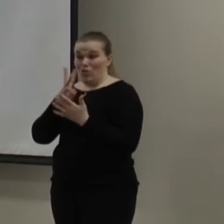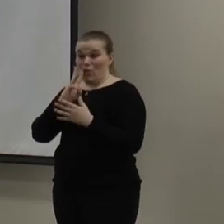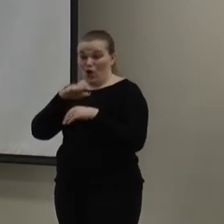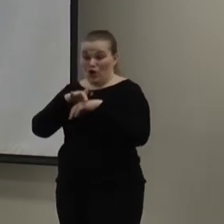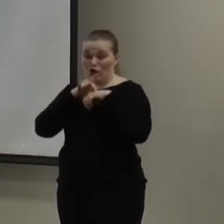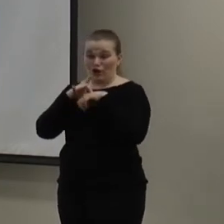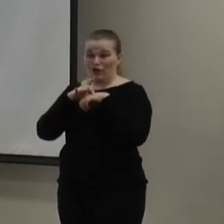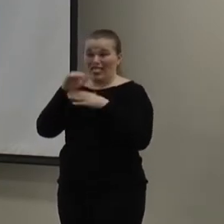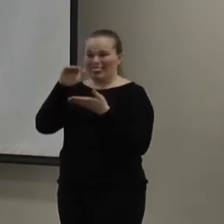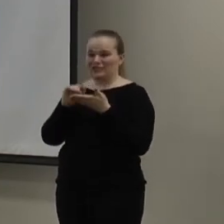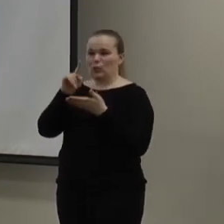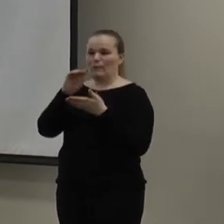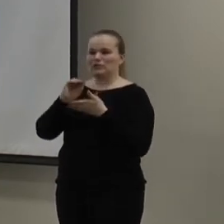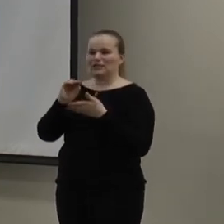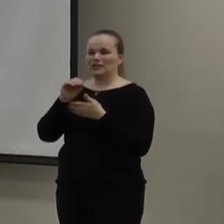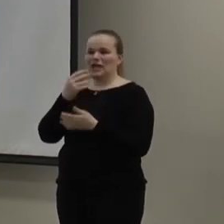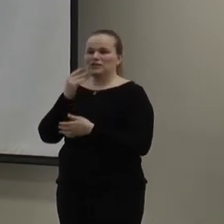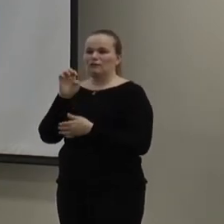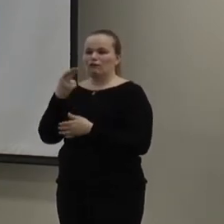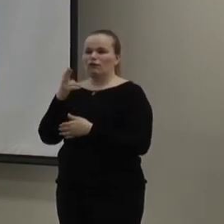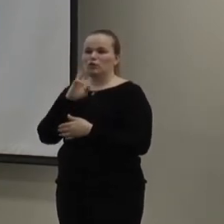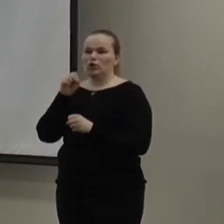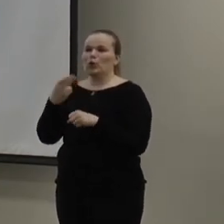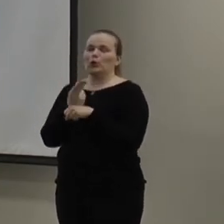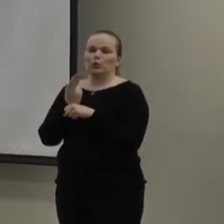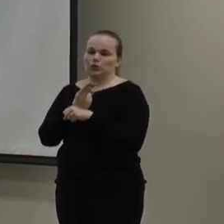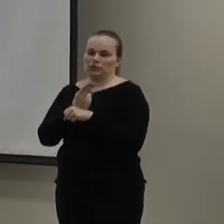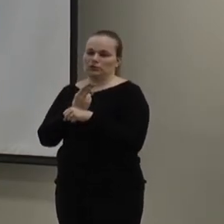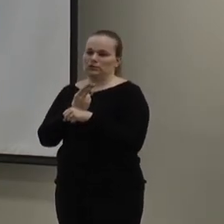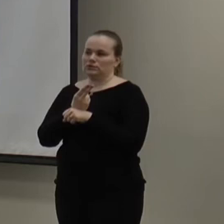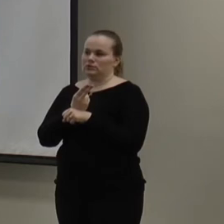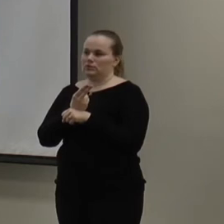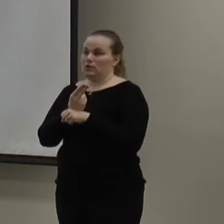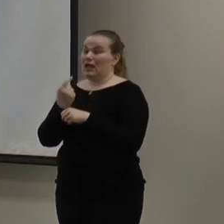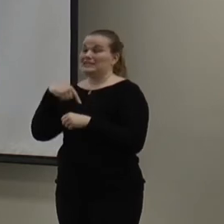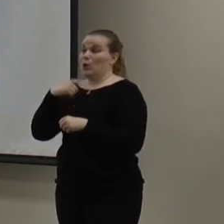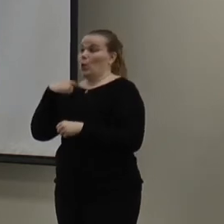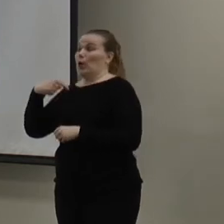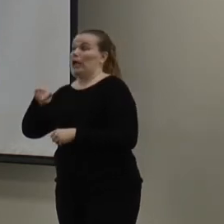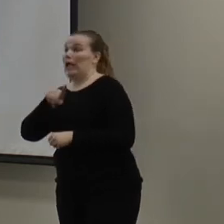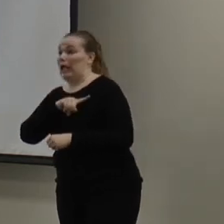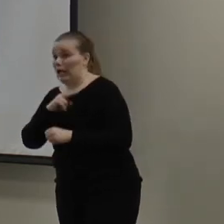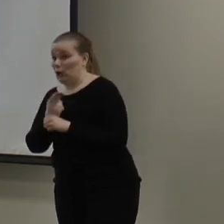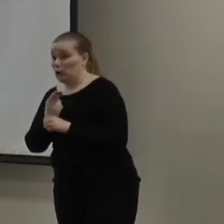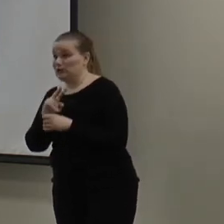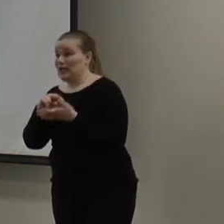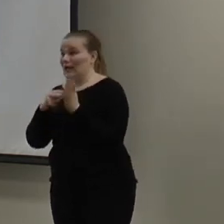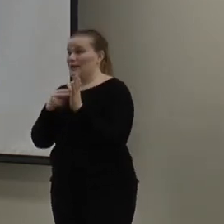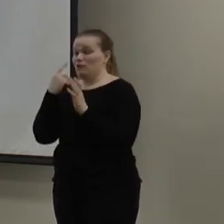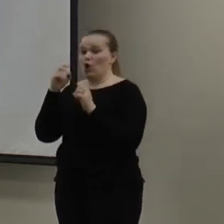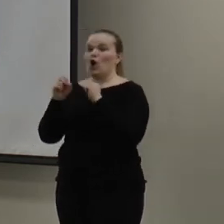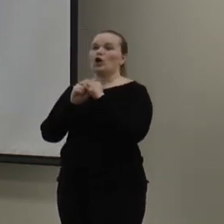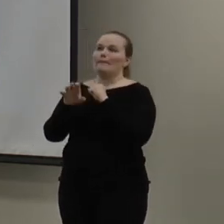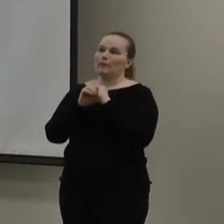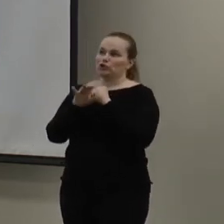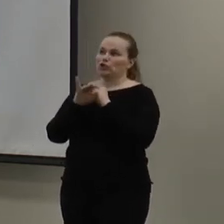less than 1% of it is fresh water that we can use. And, when I say we use, I mean for commercial,